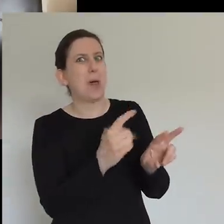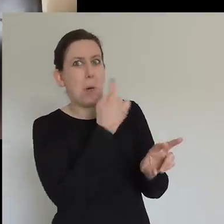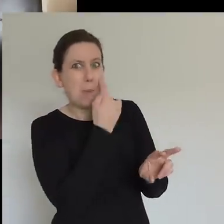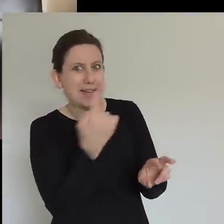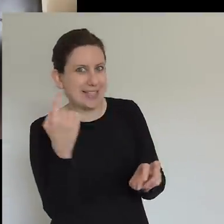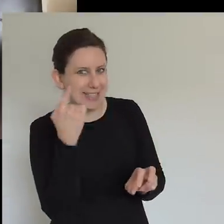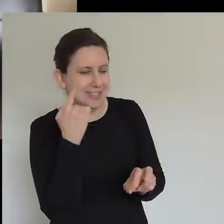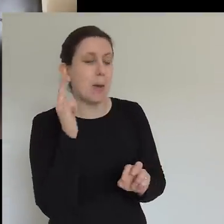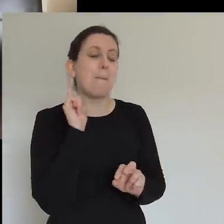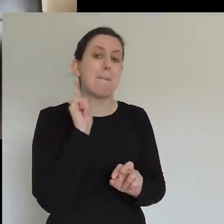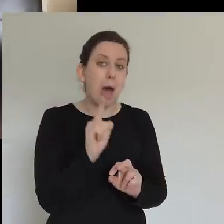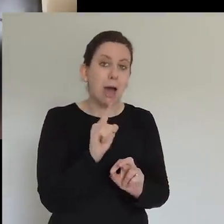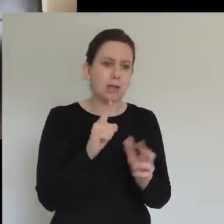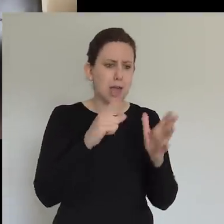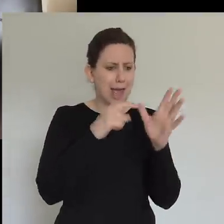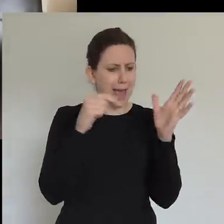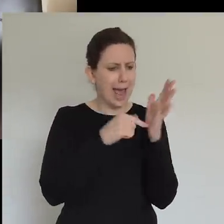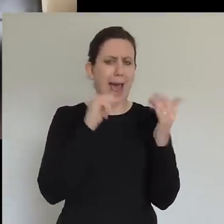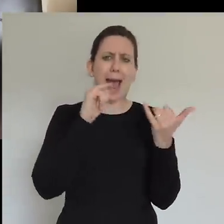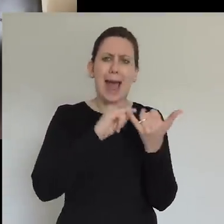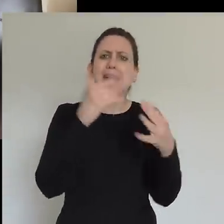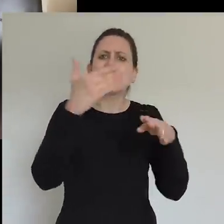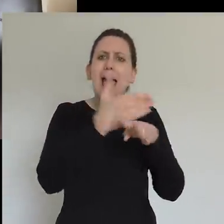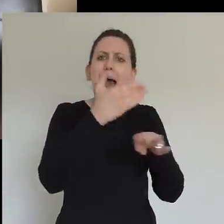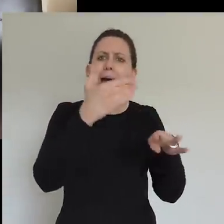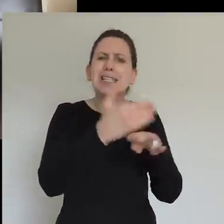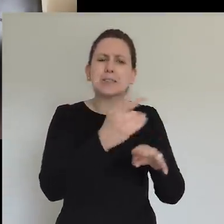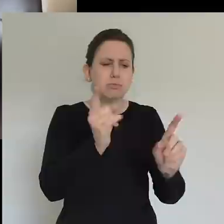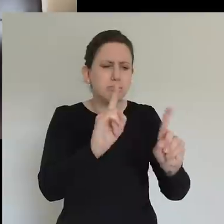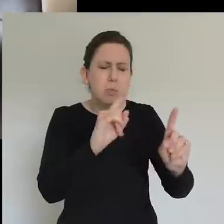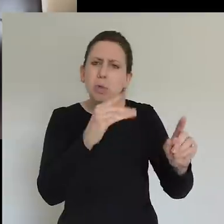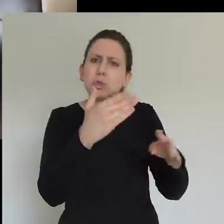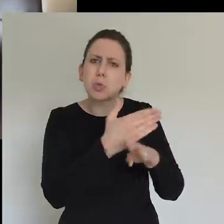and acted? What would that look like for us? And I think for us, it's time for act two.